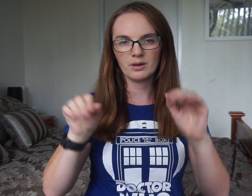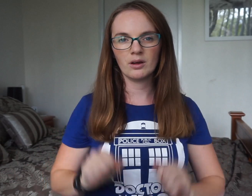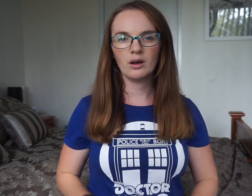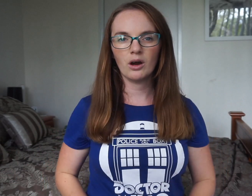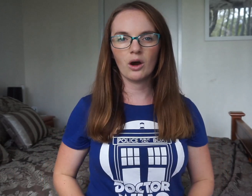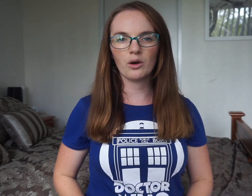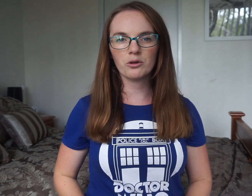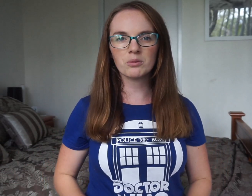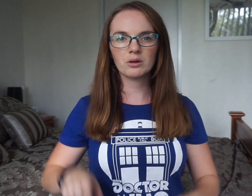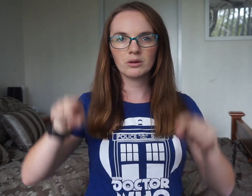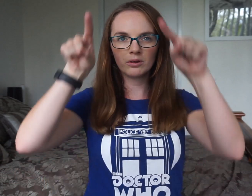Home.